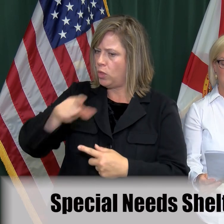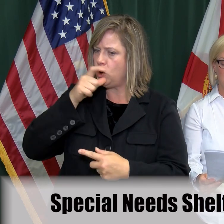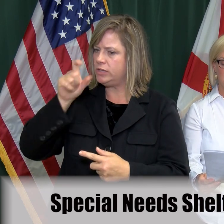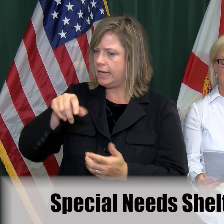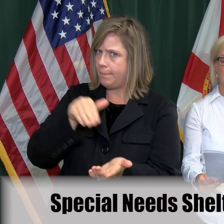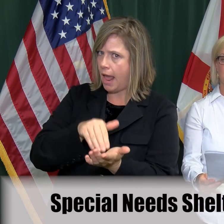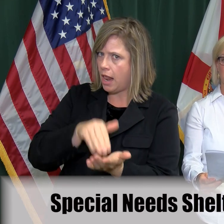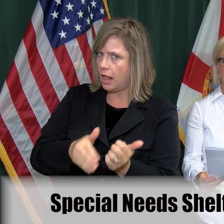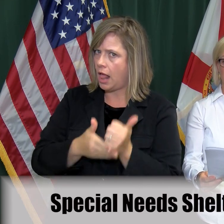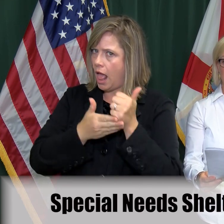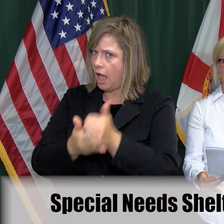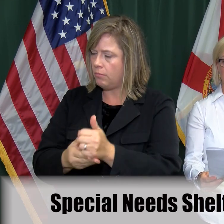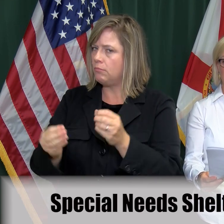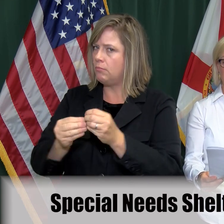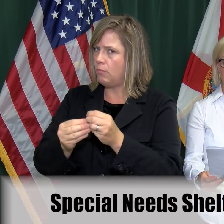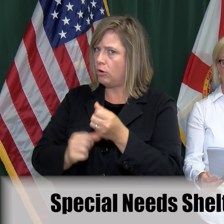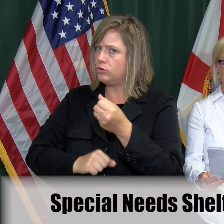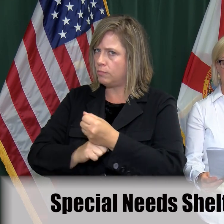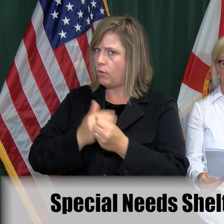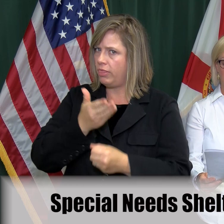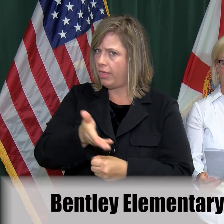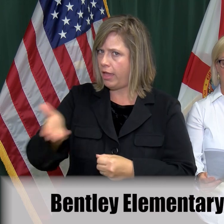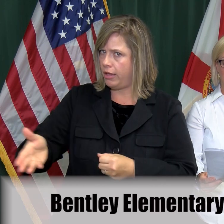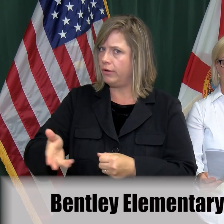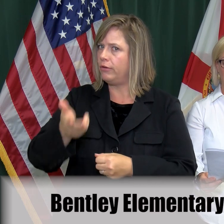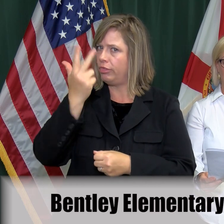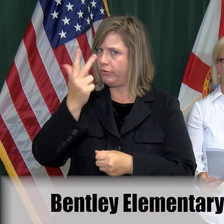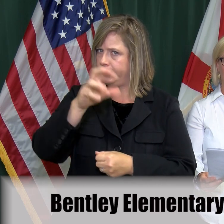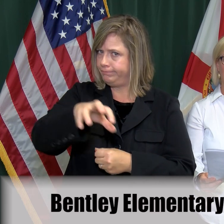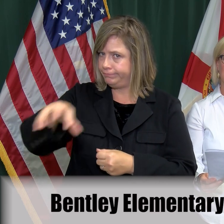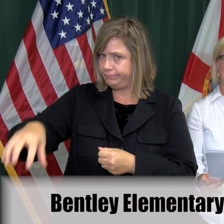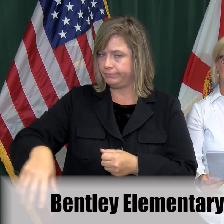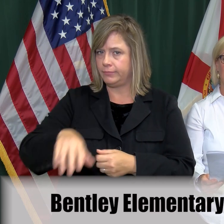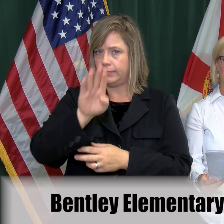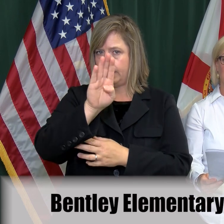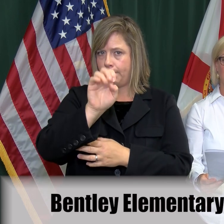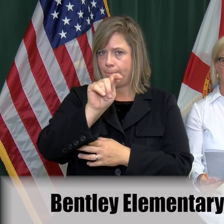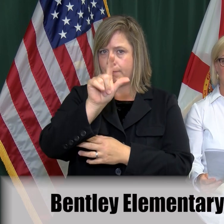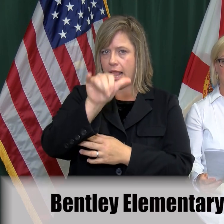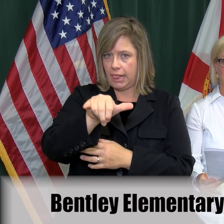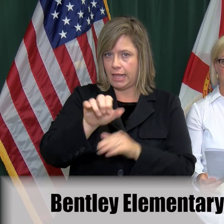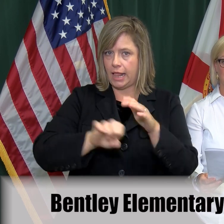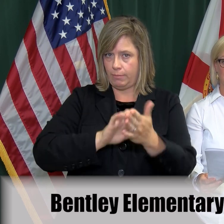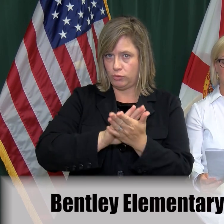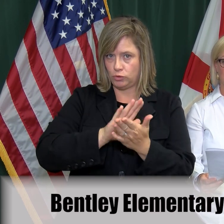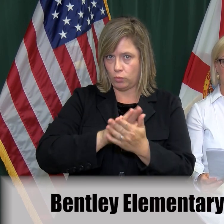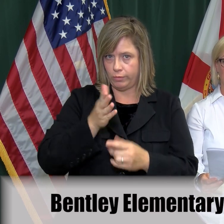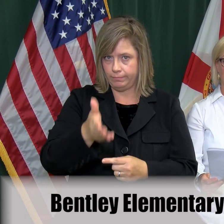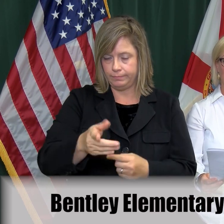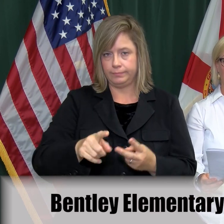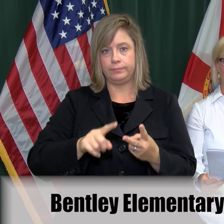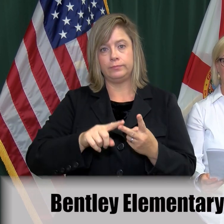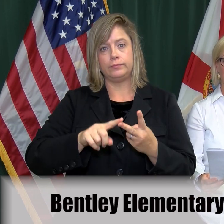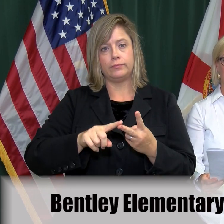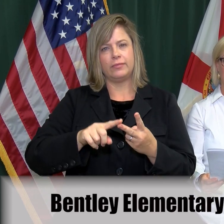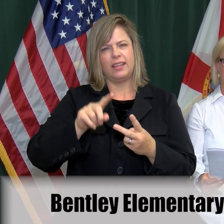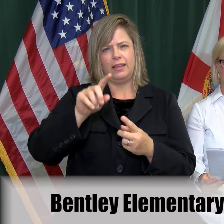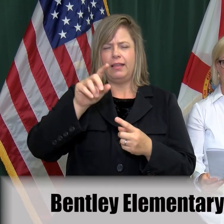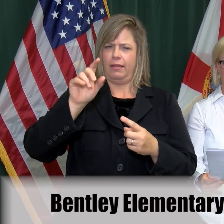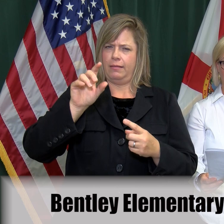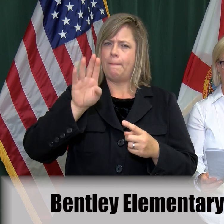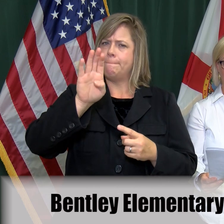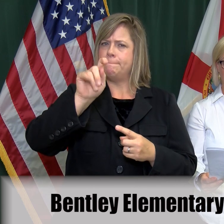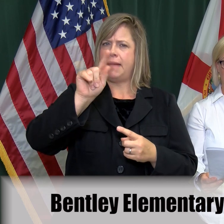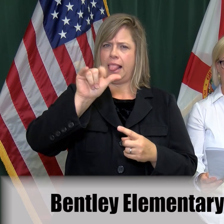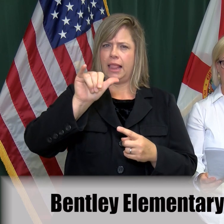medical needs at the following locations. Bentley Elementary School, which is a pet